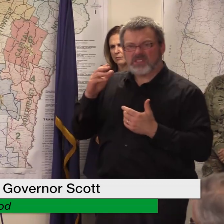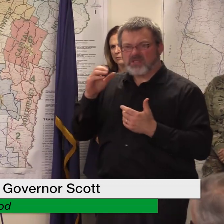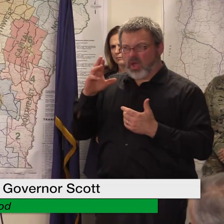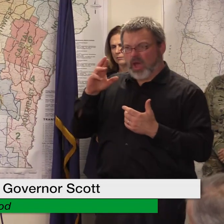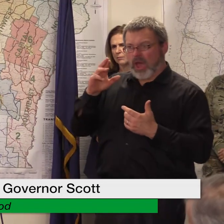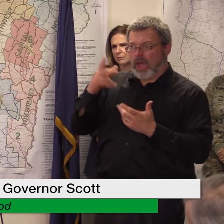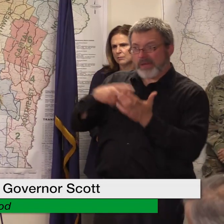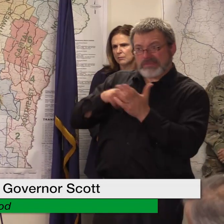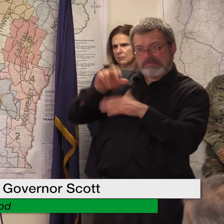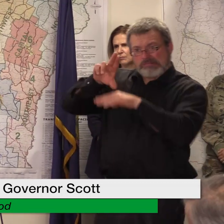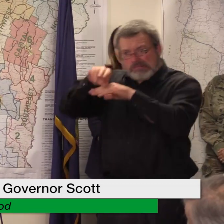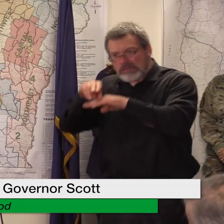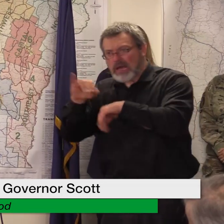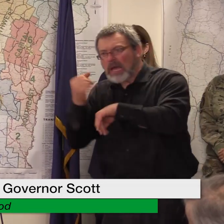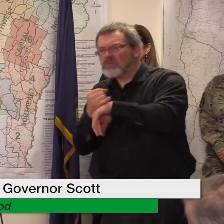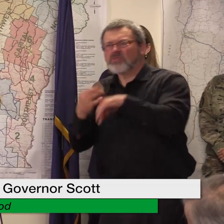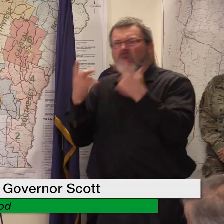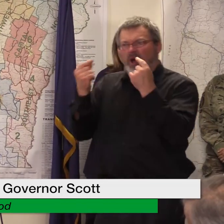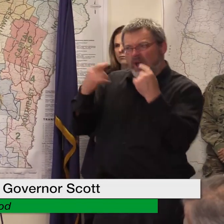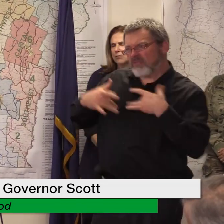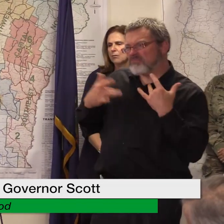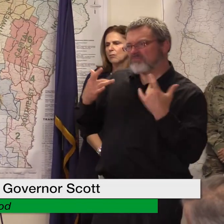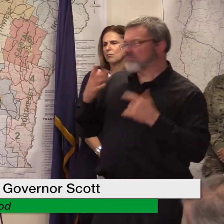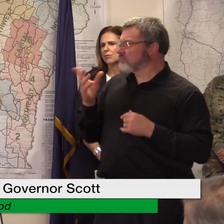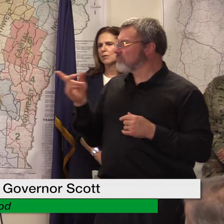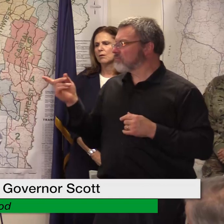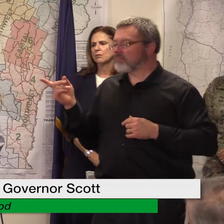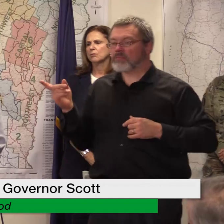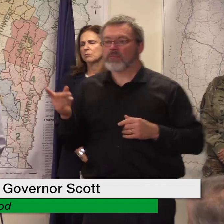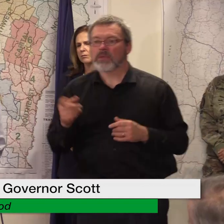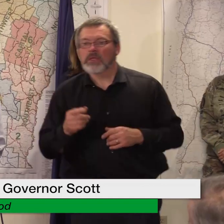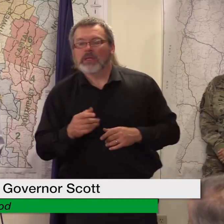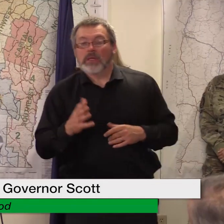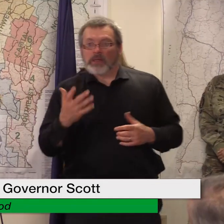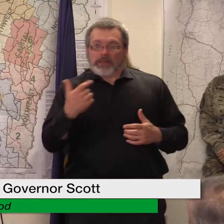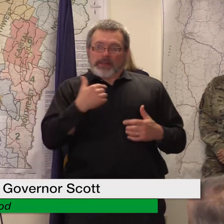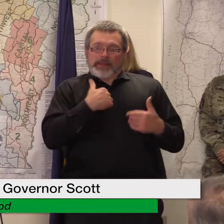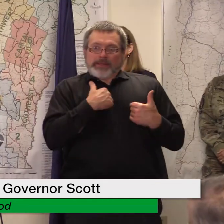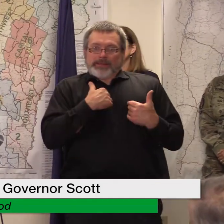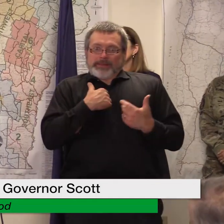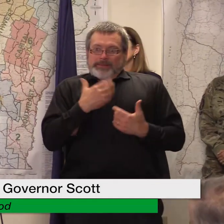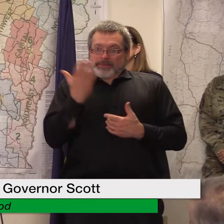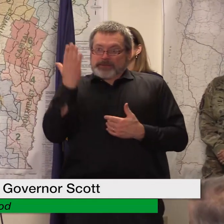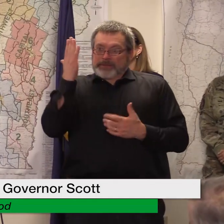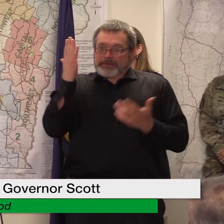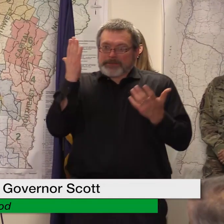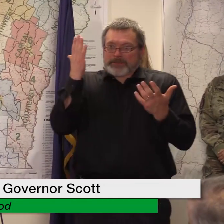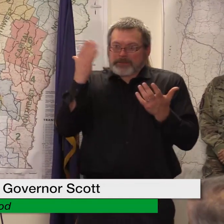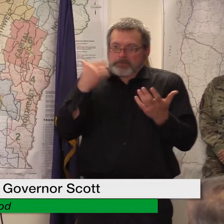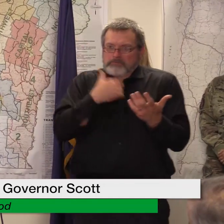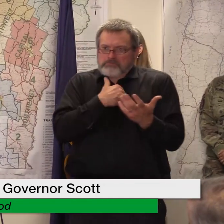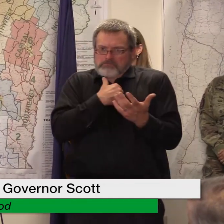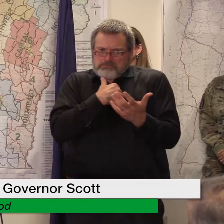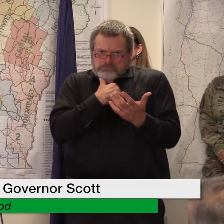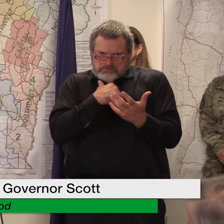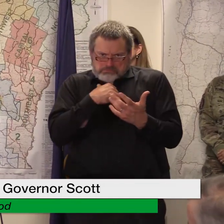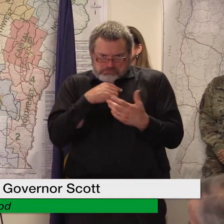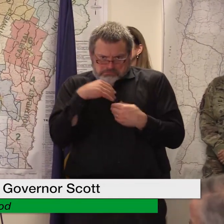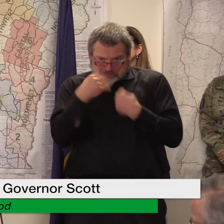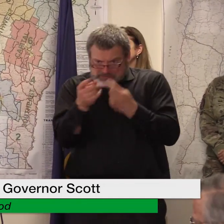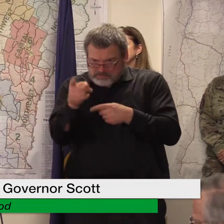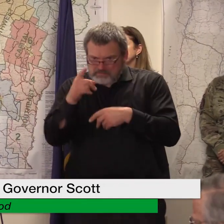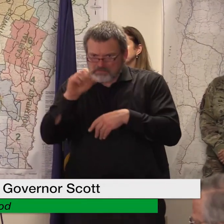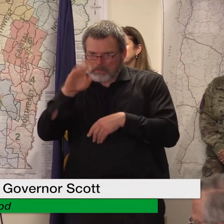that problem um well i don't think they have um we didn't give them loans these are